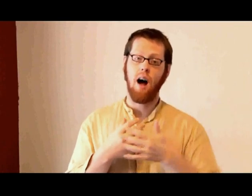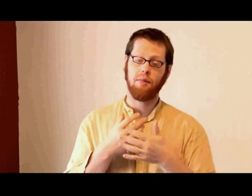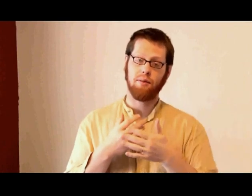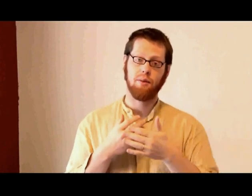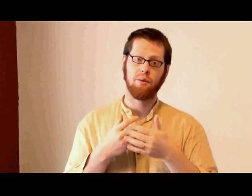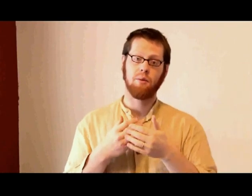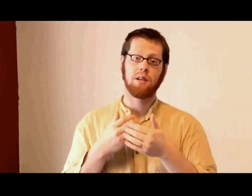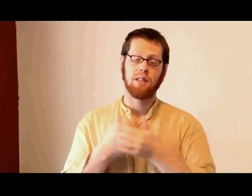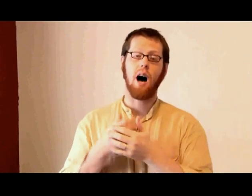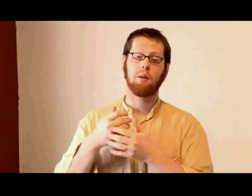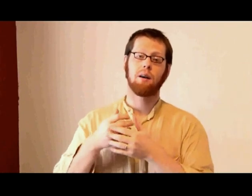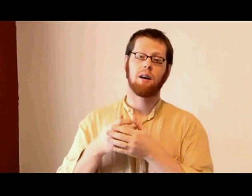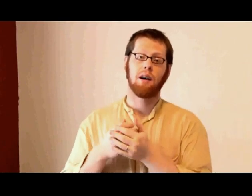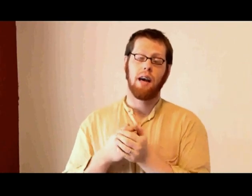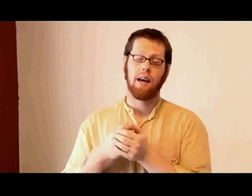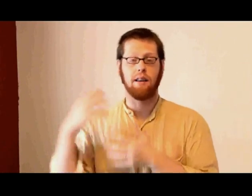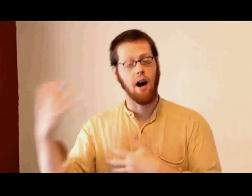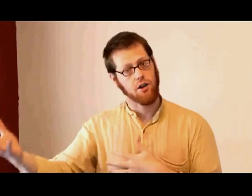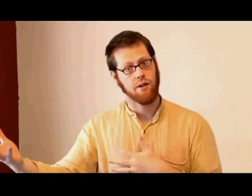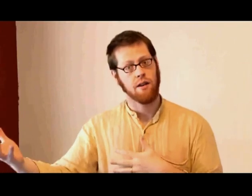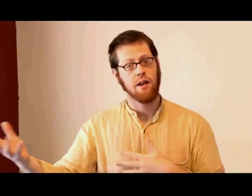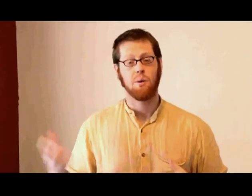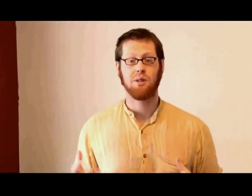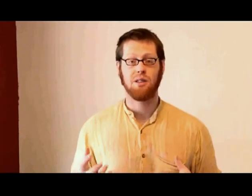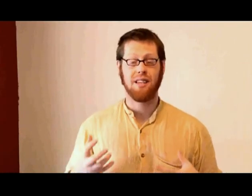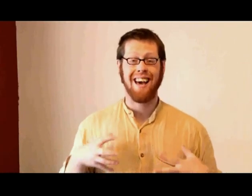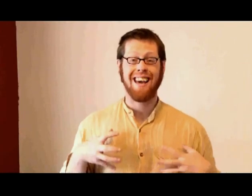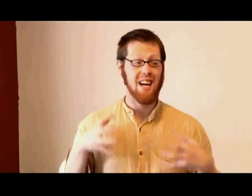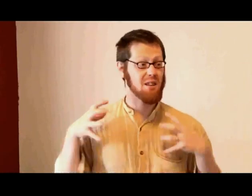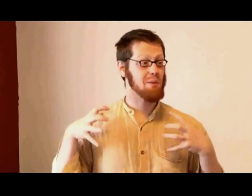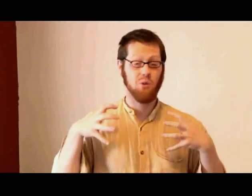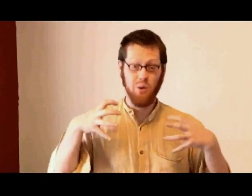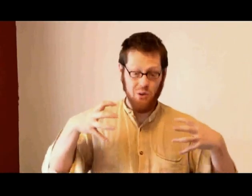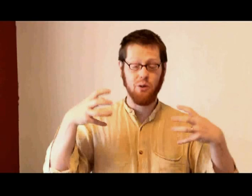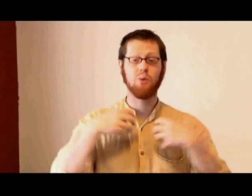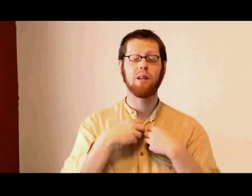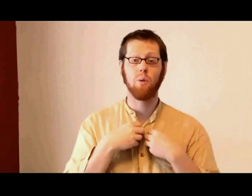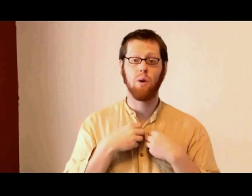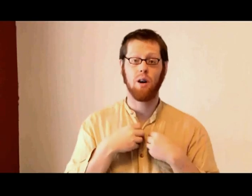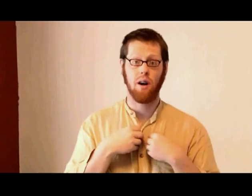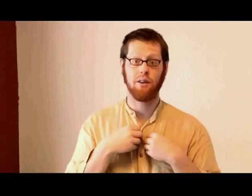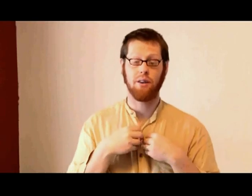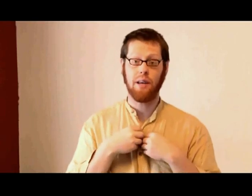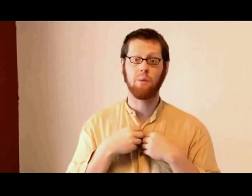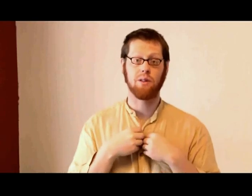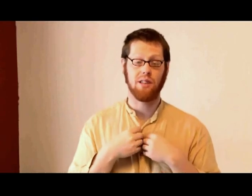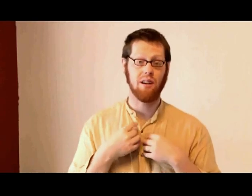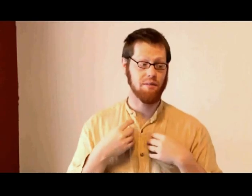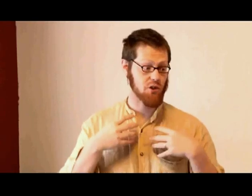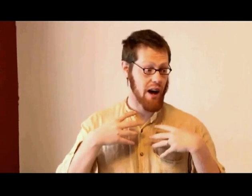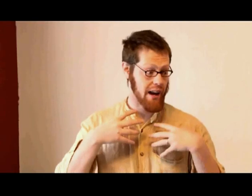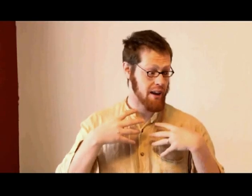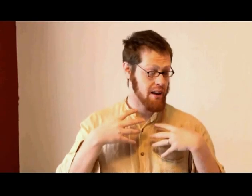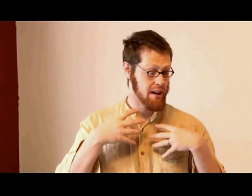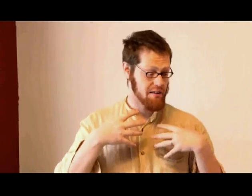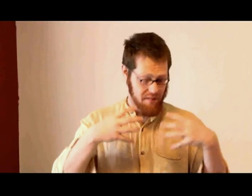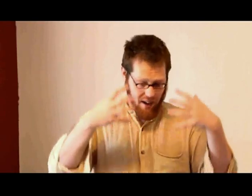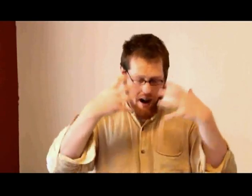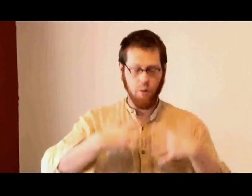not through dogma and doctrine. Which is to say, it's a place where you can really work on your inward self and trying to figure out